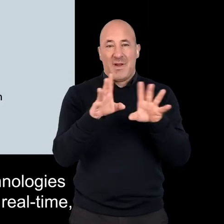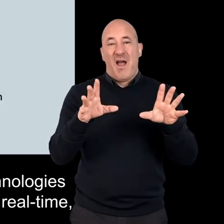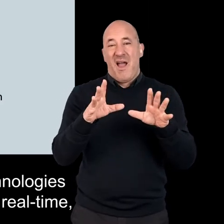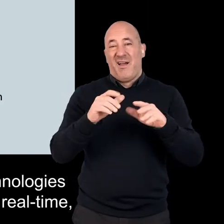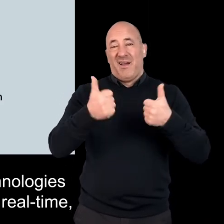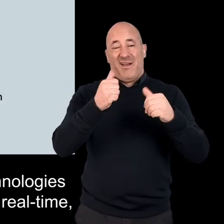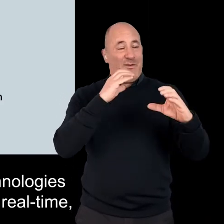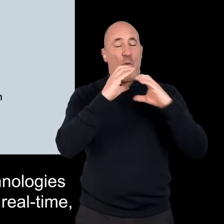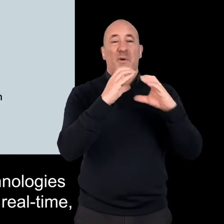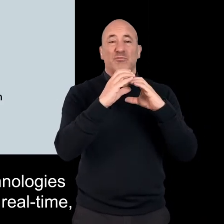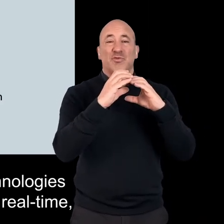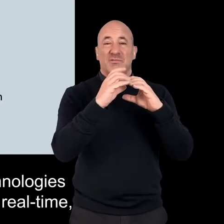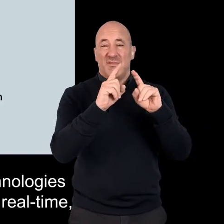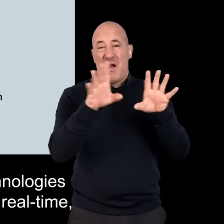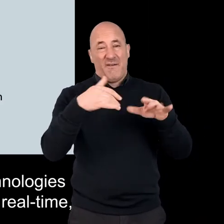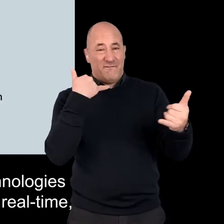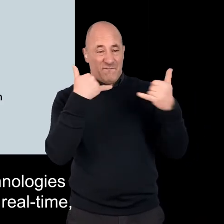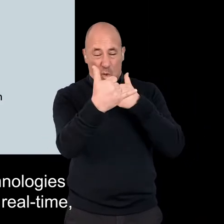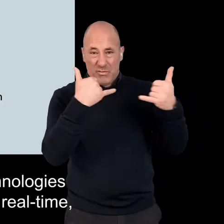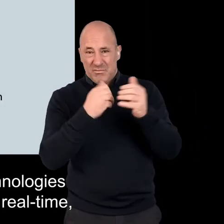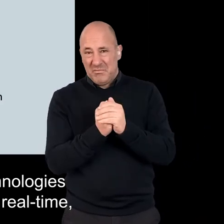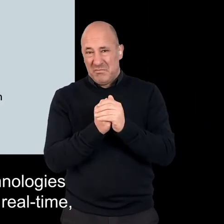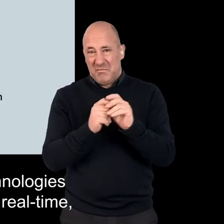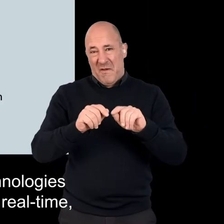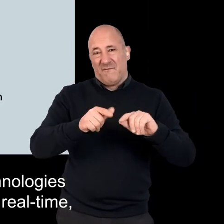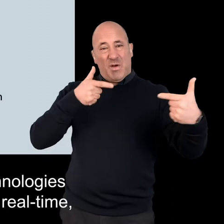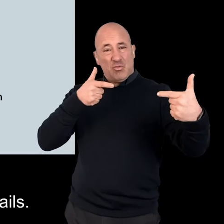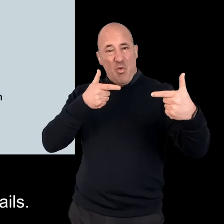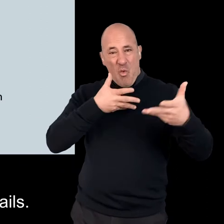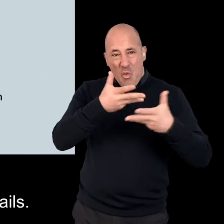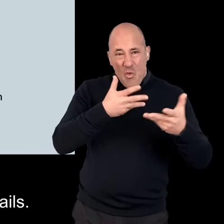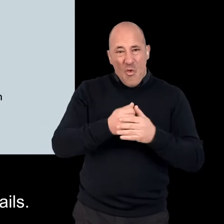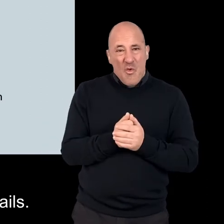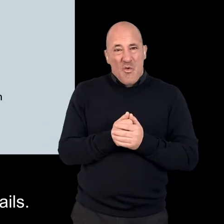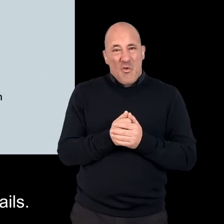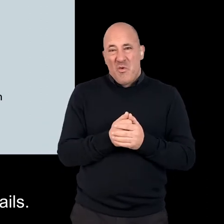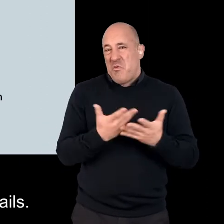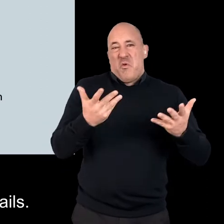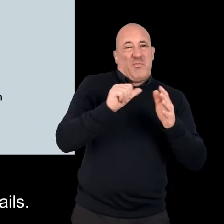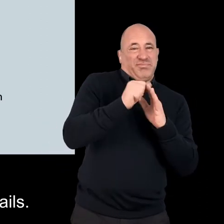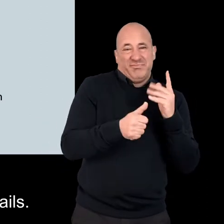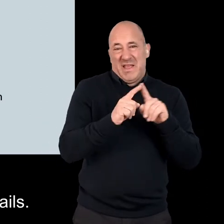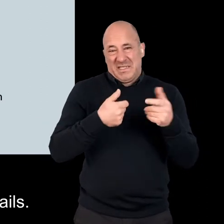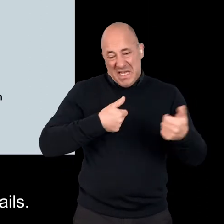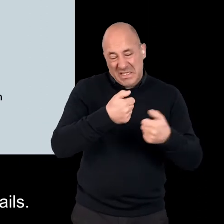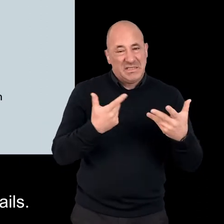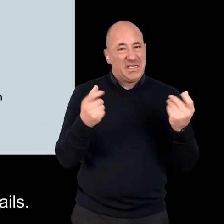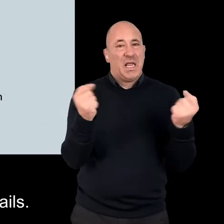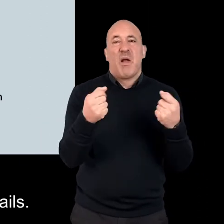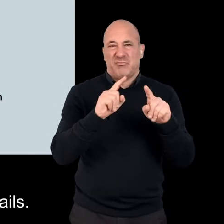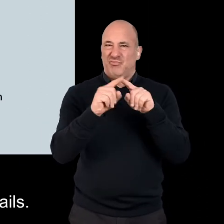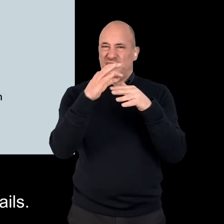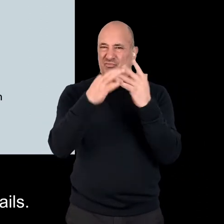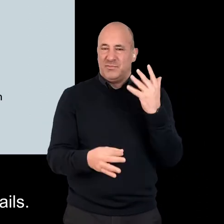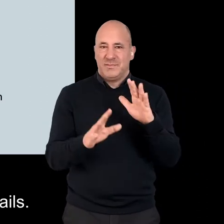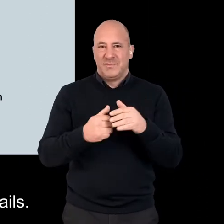technologies that allow two-way communication in real-time, so like phone or video calls, or in sequence, like text or